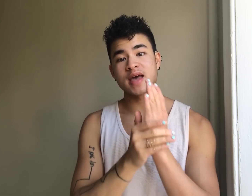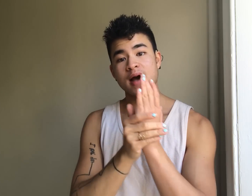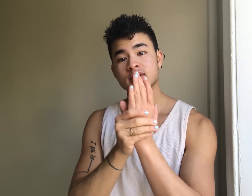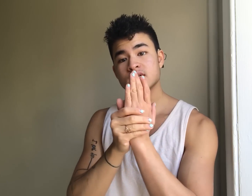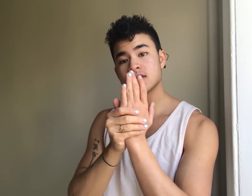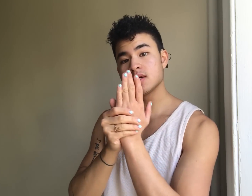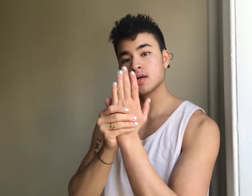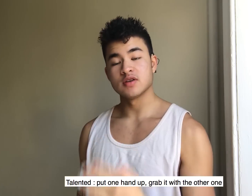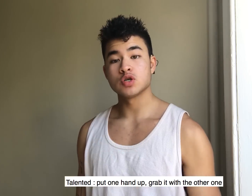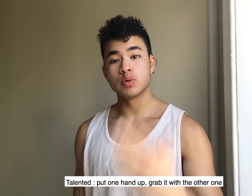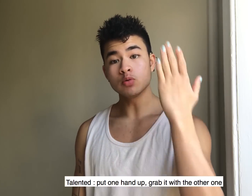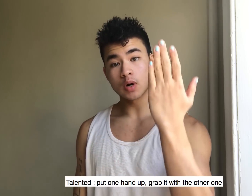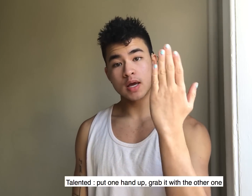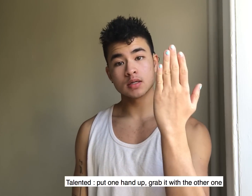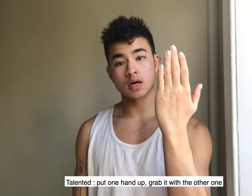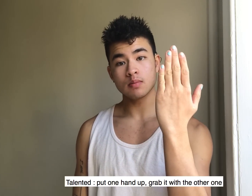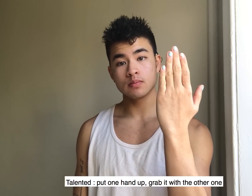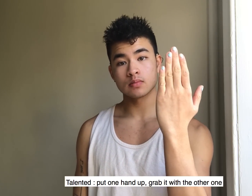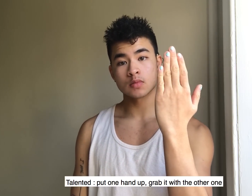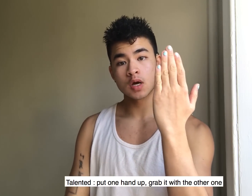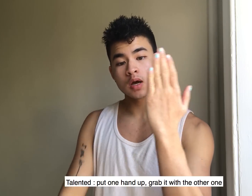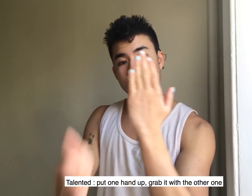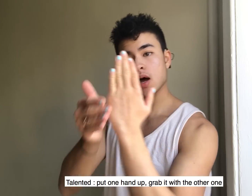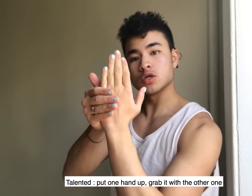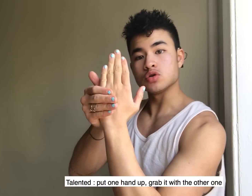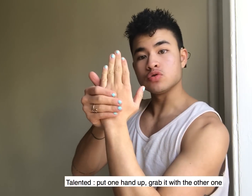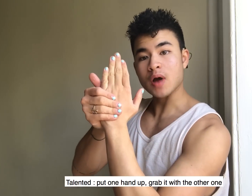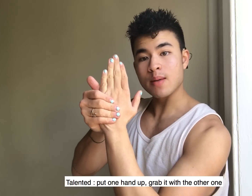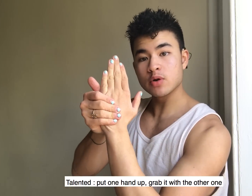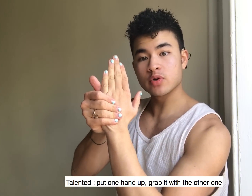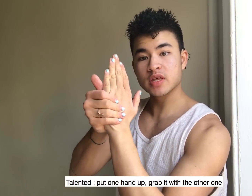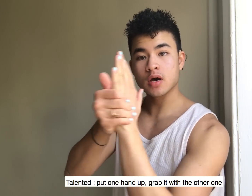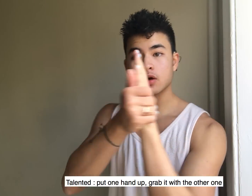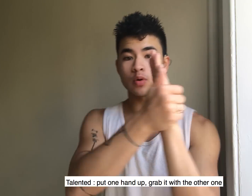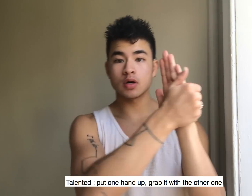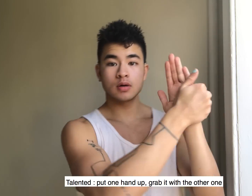talented as you put one hand up and you grab it with the other one